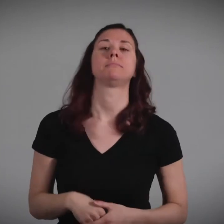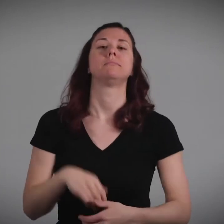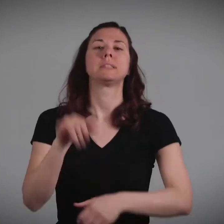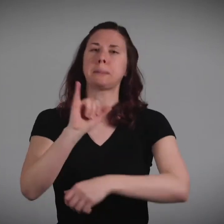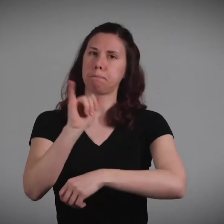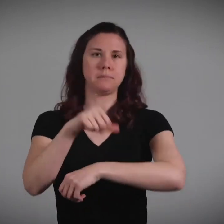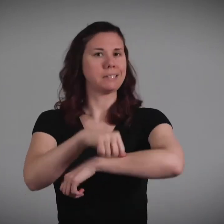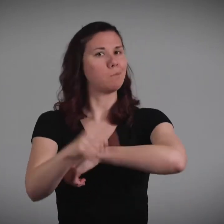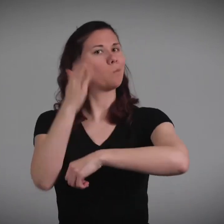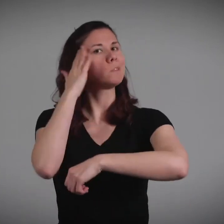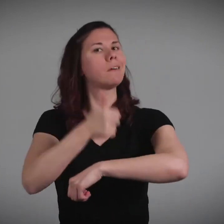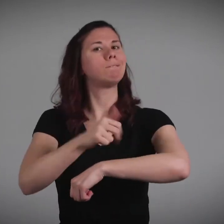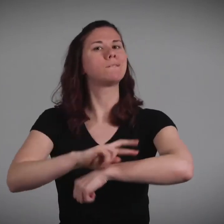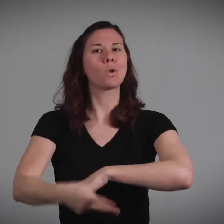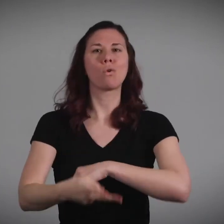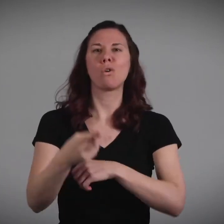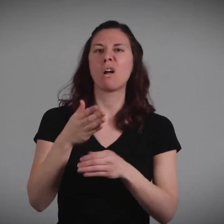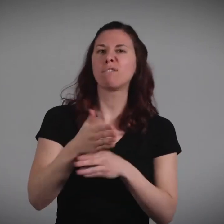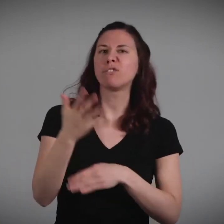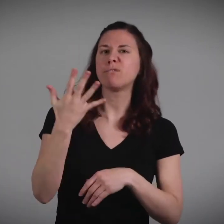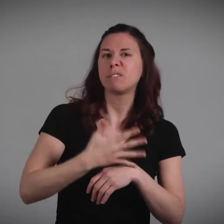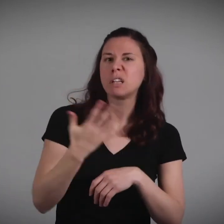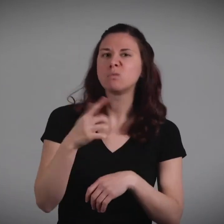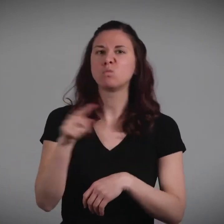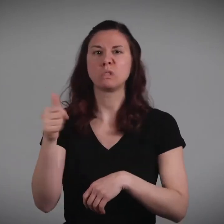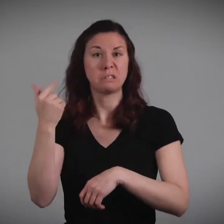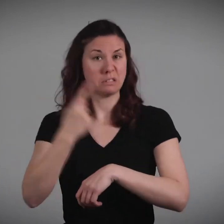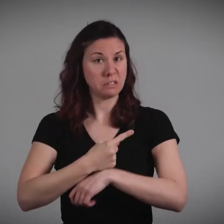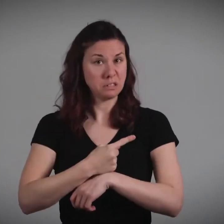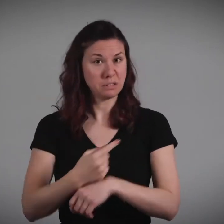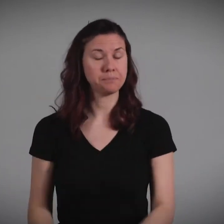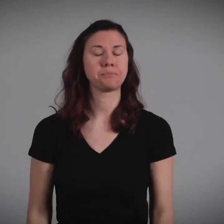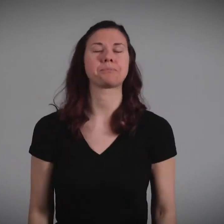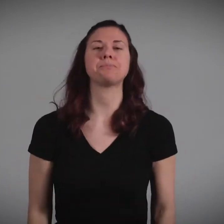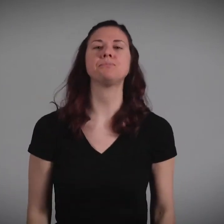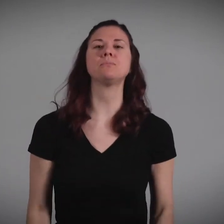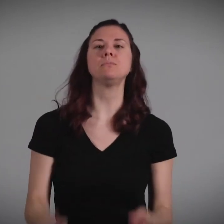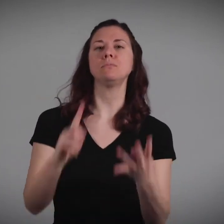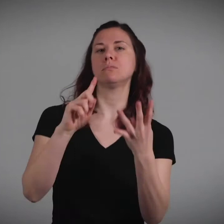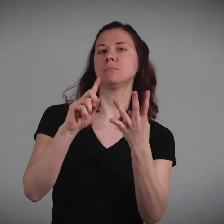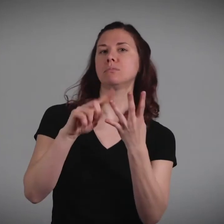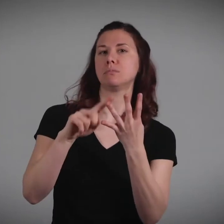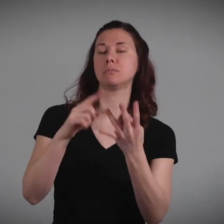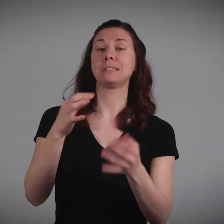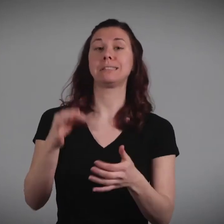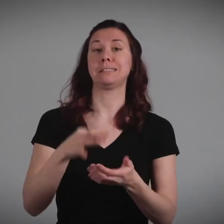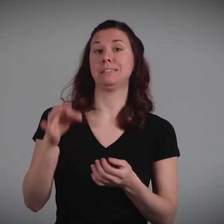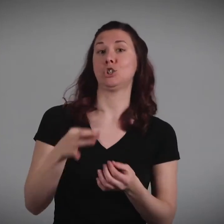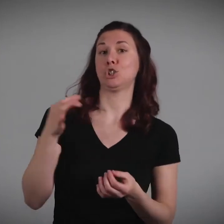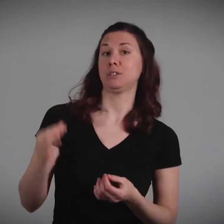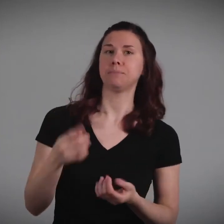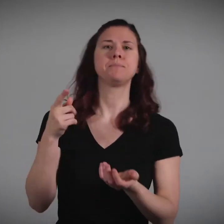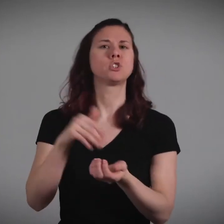The tape will fall off on its own after five to ten days. If the doctor decides you need stitches,